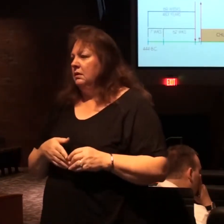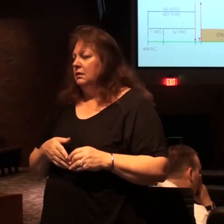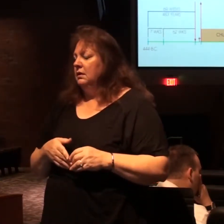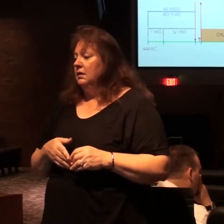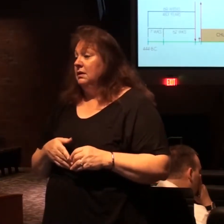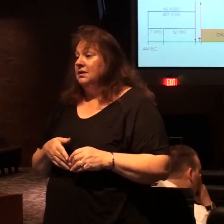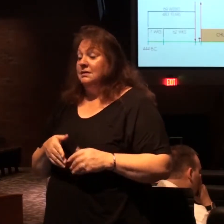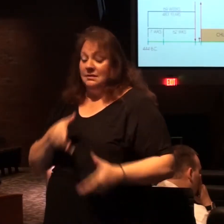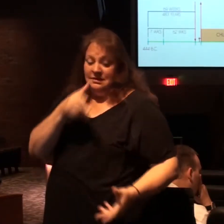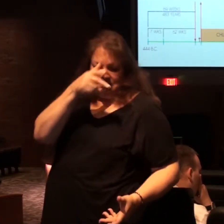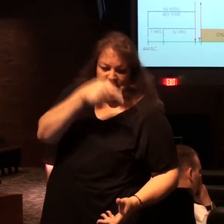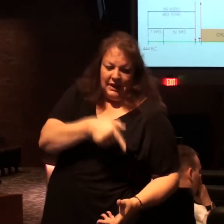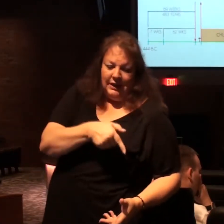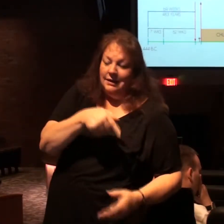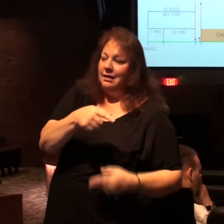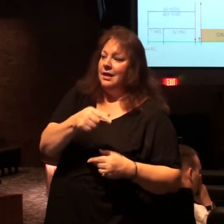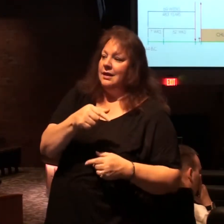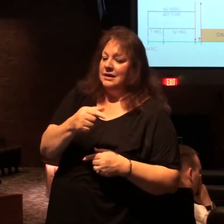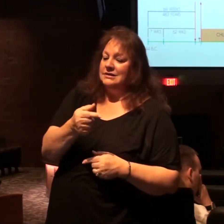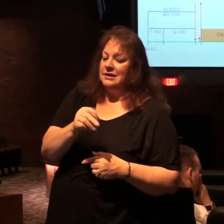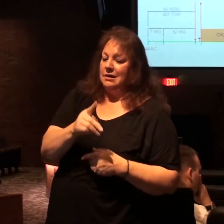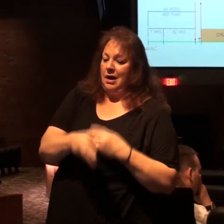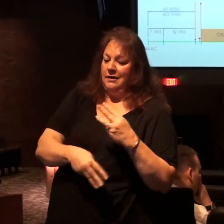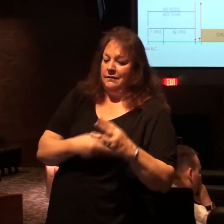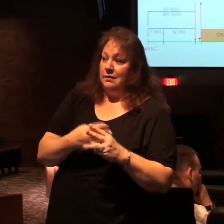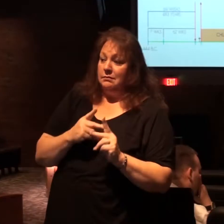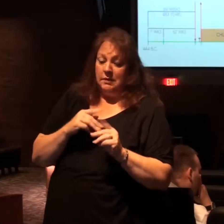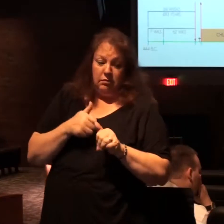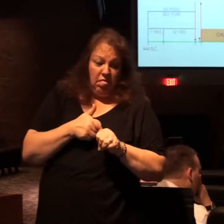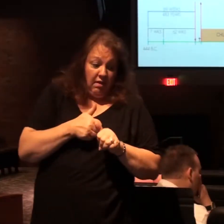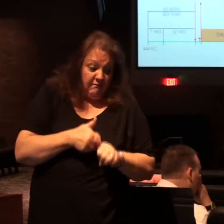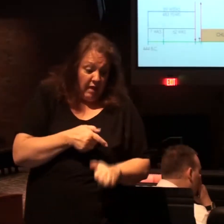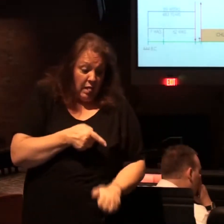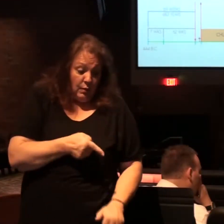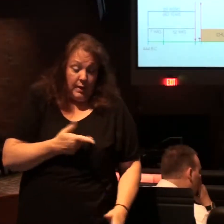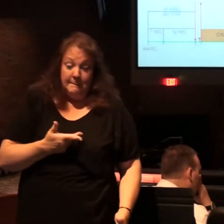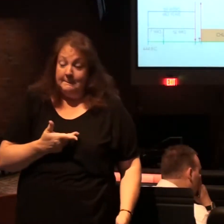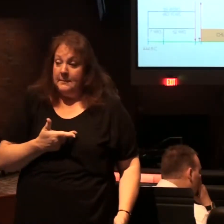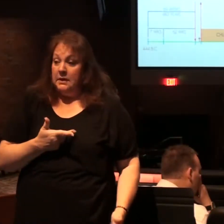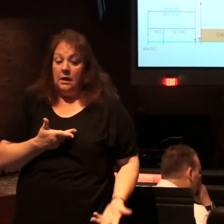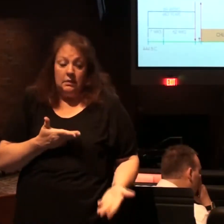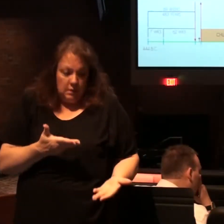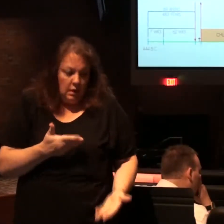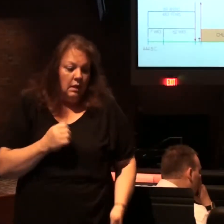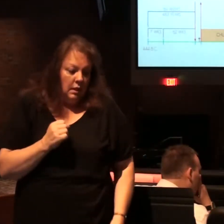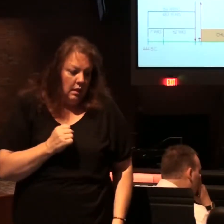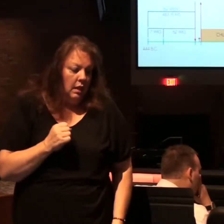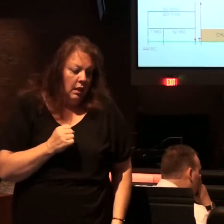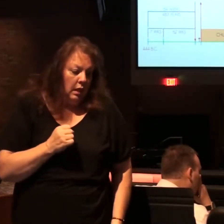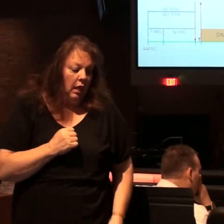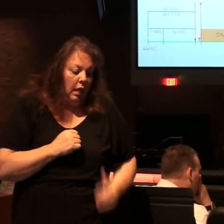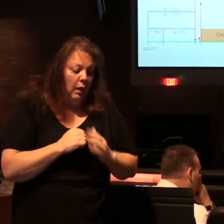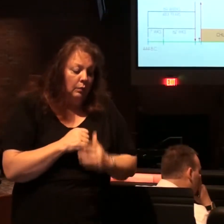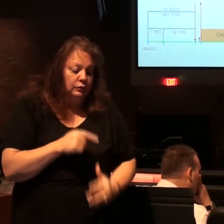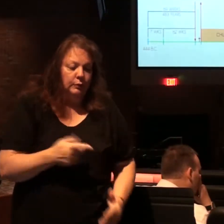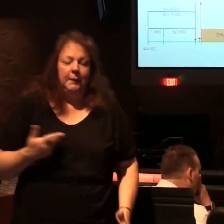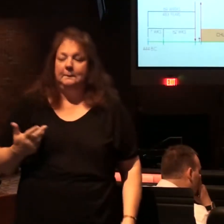do you know Satan's the god of this world and those who follow the saint serve him and worship him